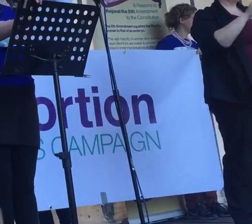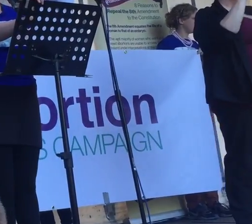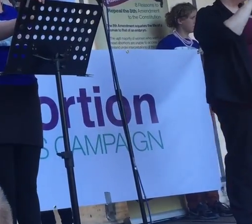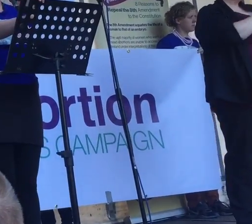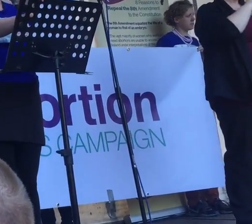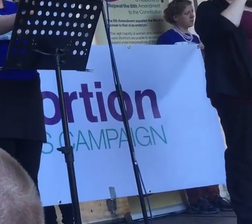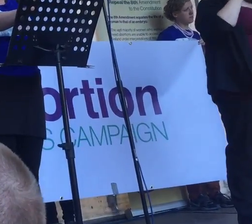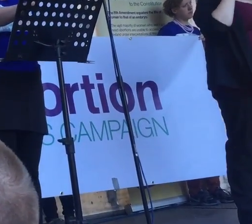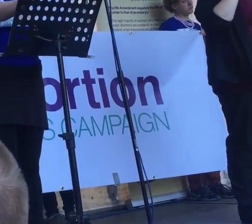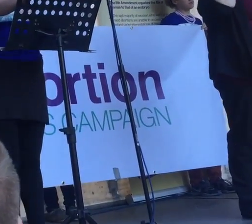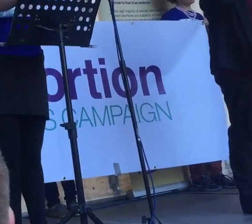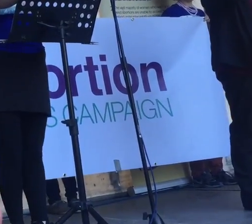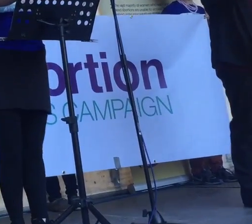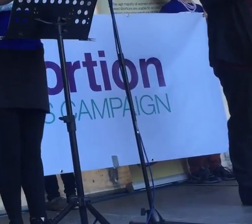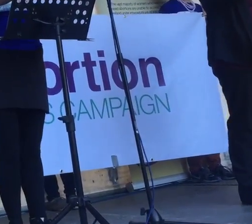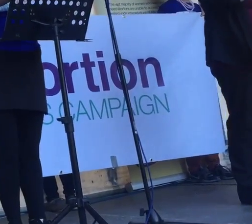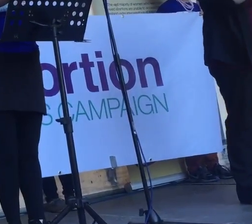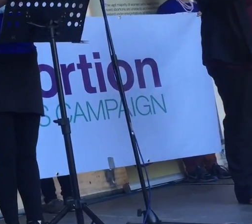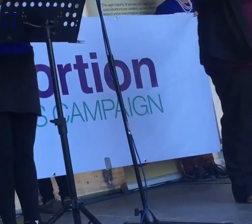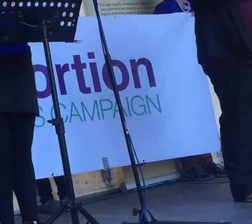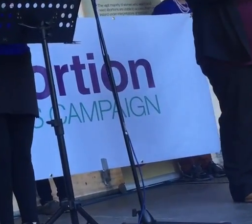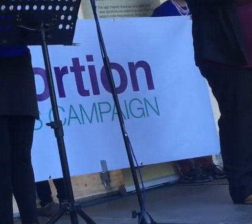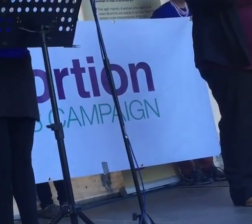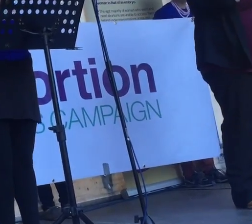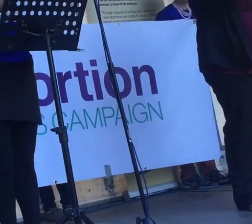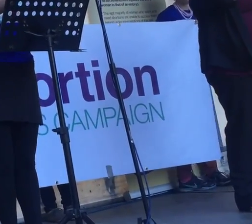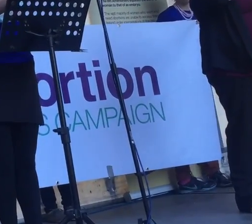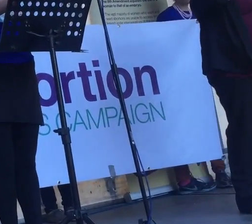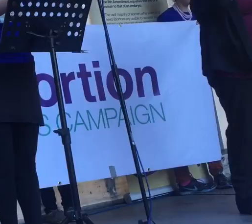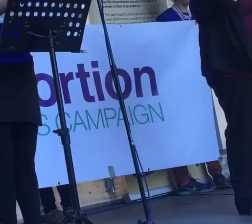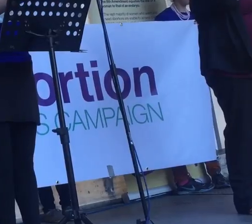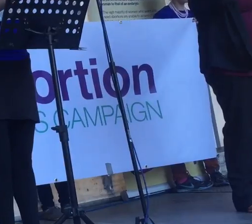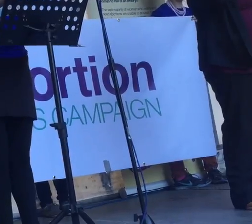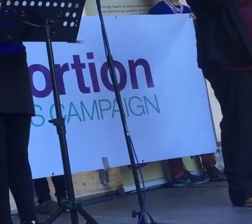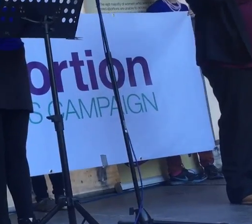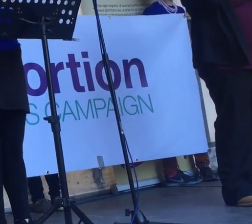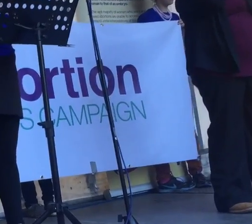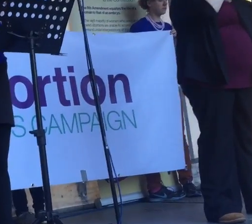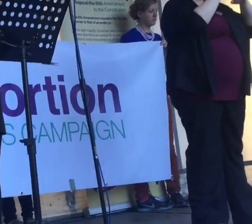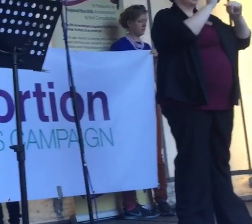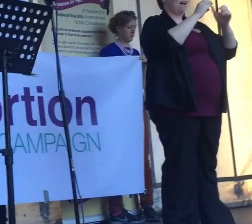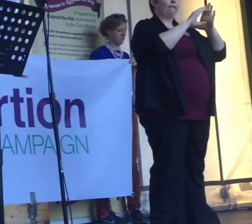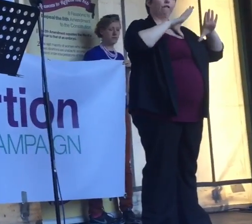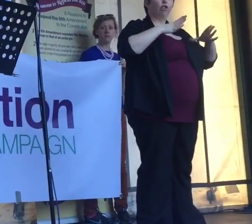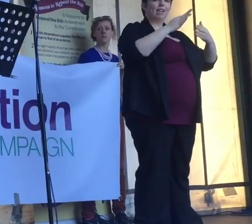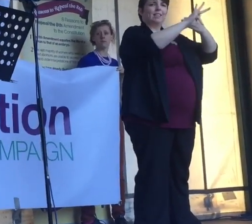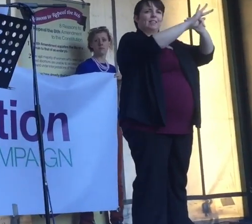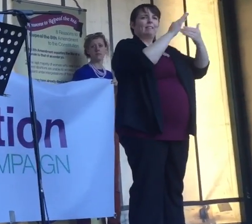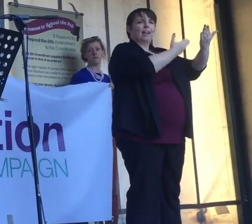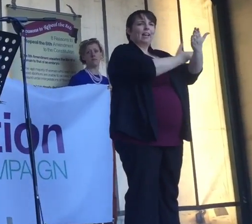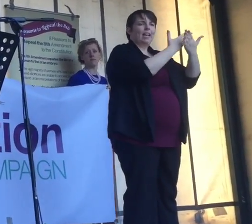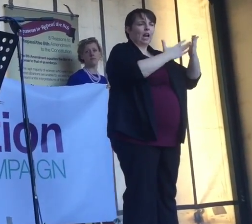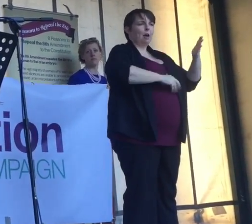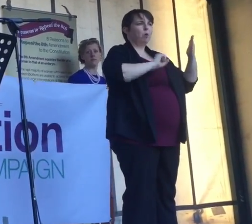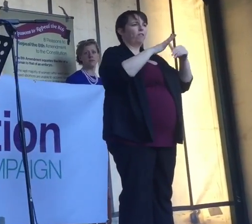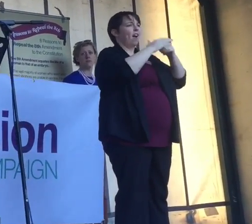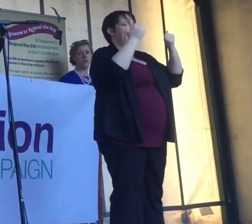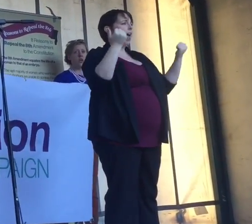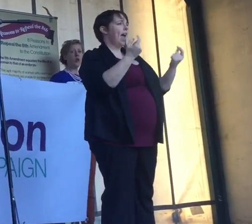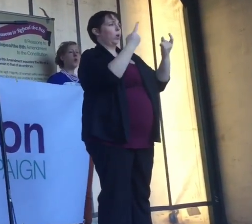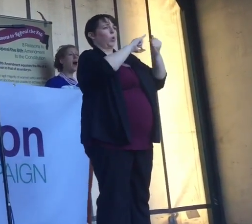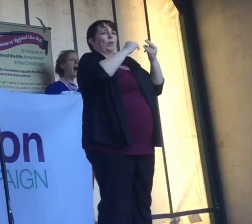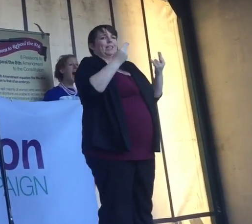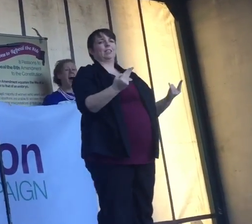remedy and flout, every unjust law until there is free, safe and legal abortion for everyone that needs it.